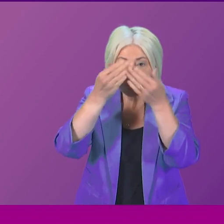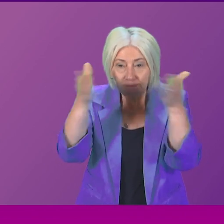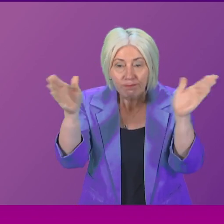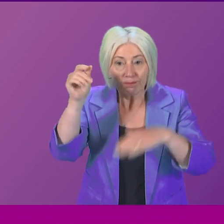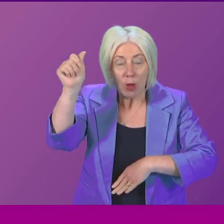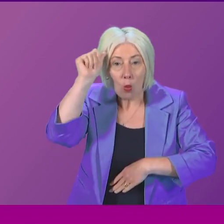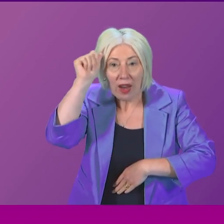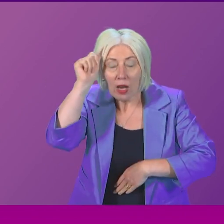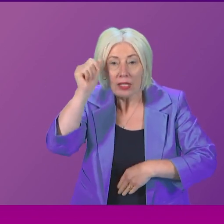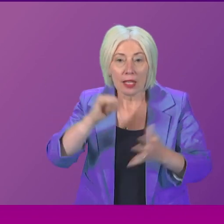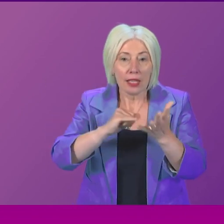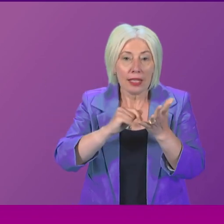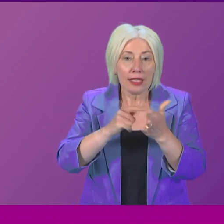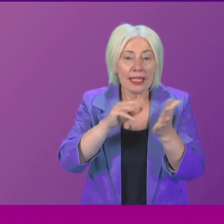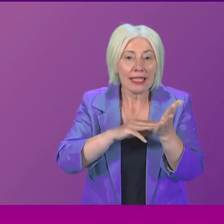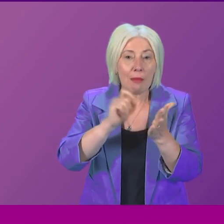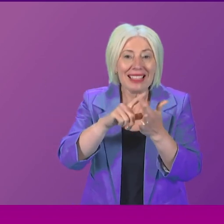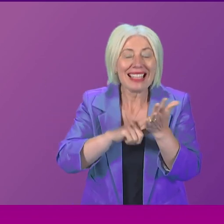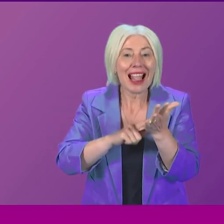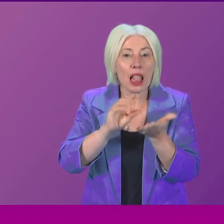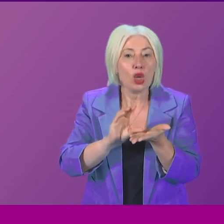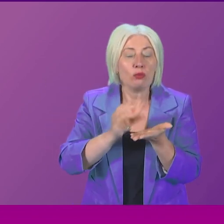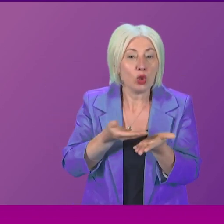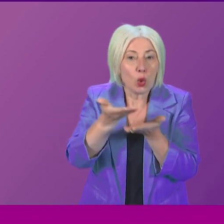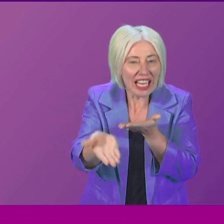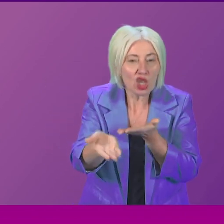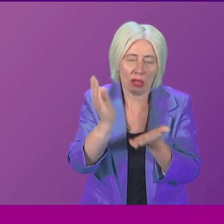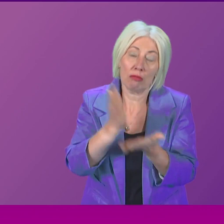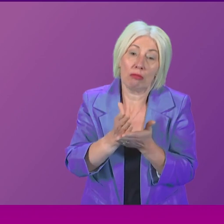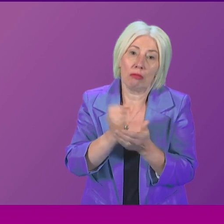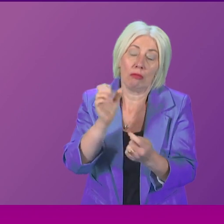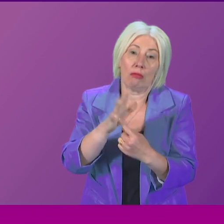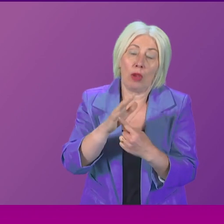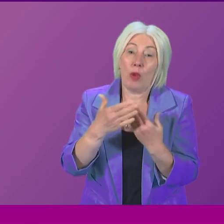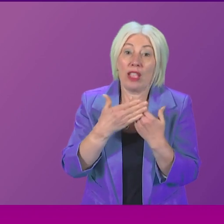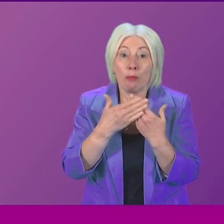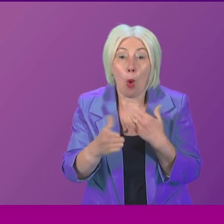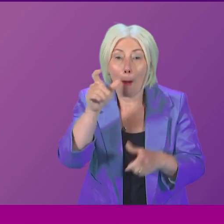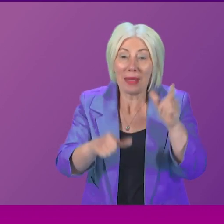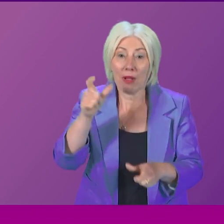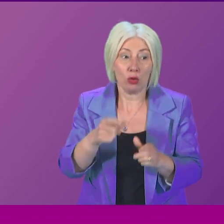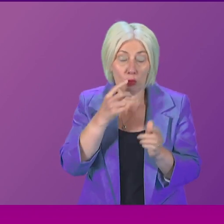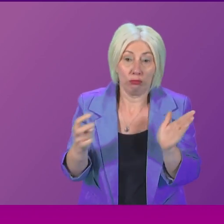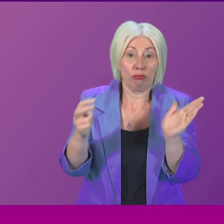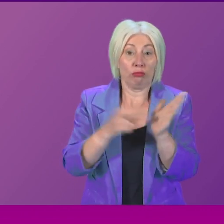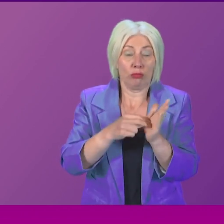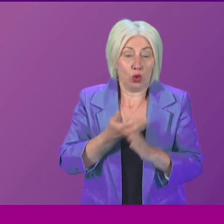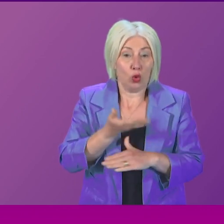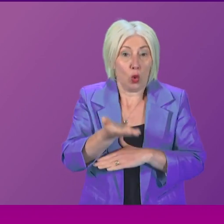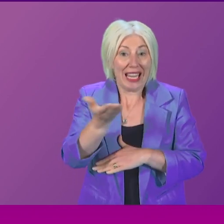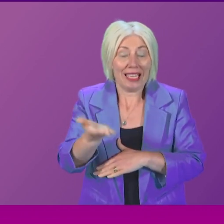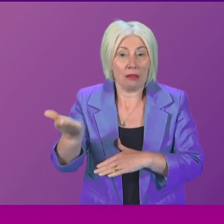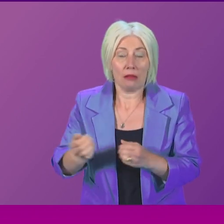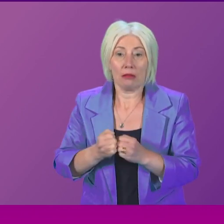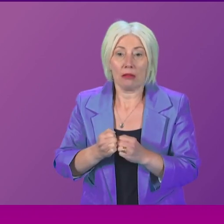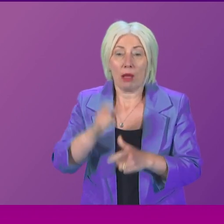of stem cell donations is absolutely vital, especially in those where more donors are needed to sign up, including men and those